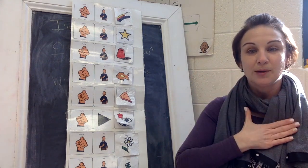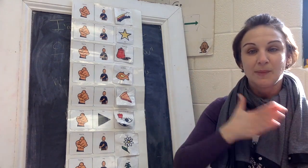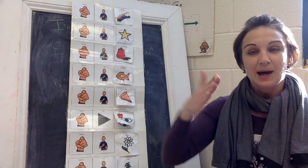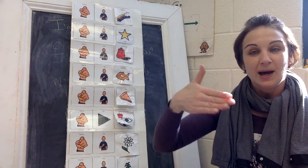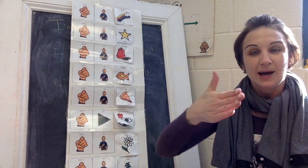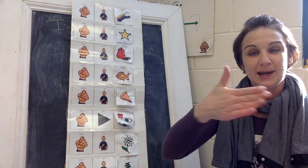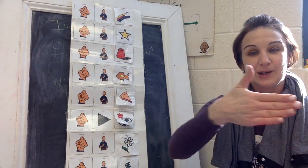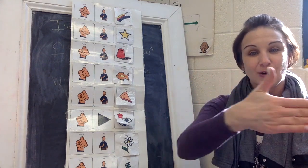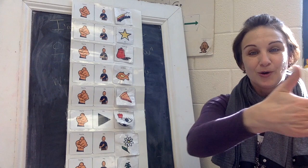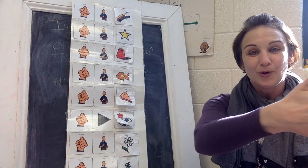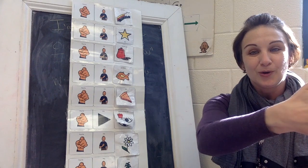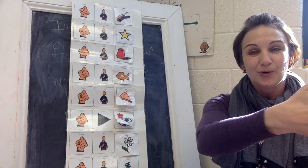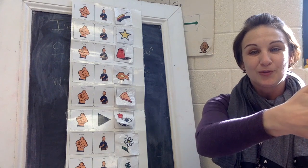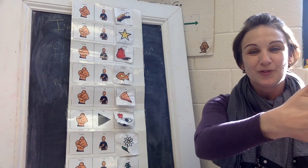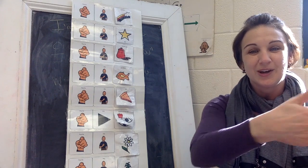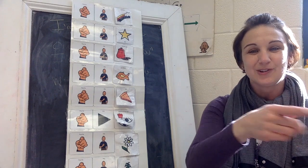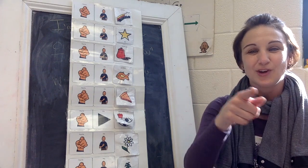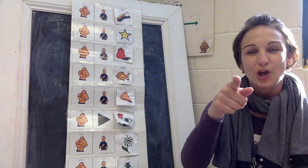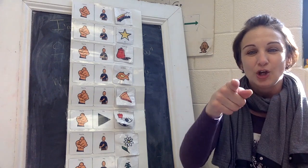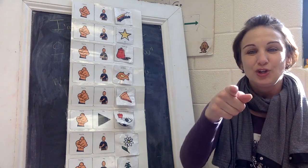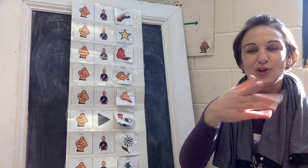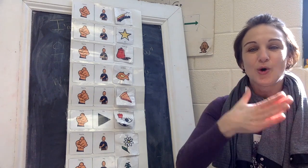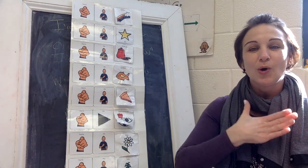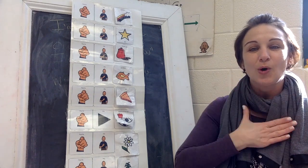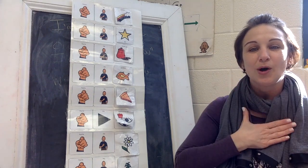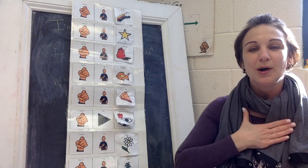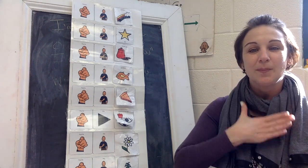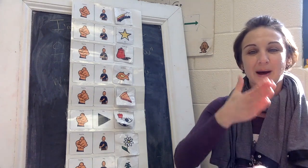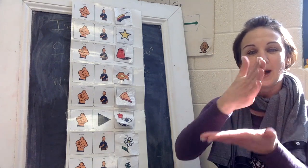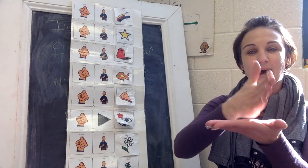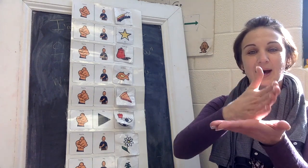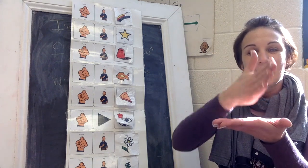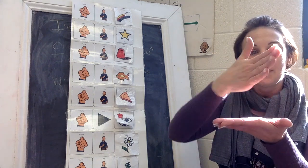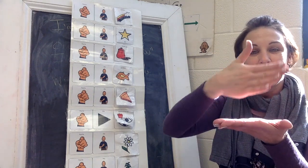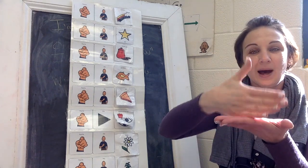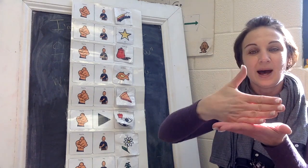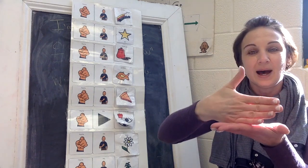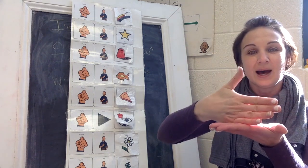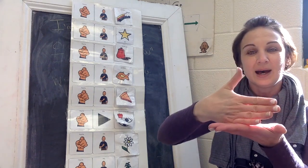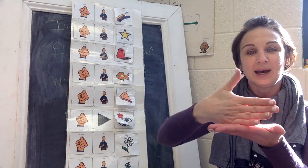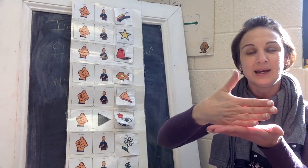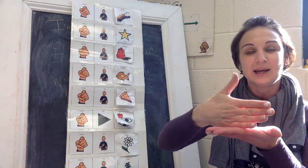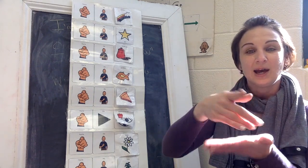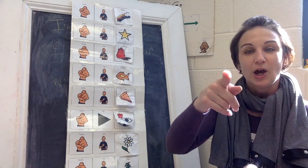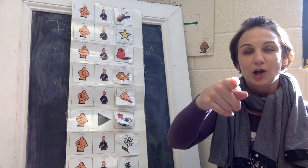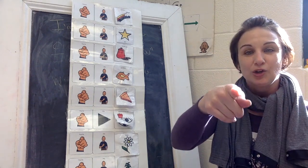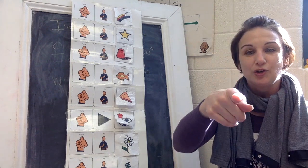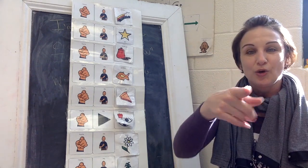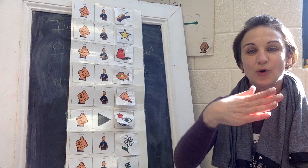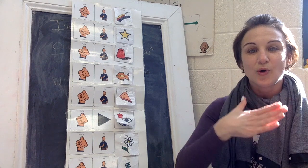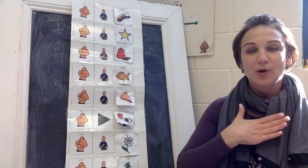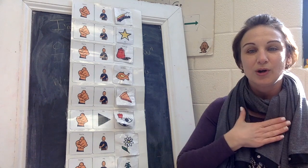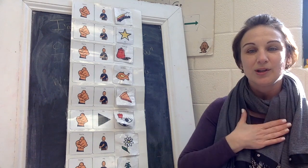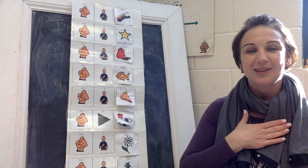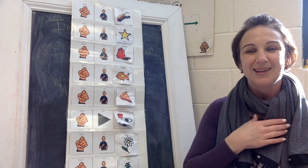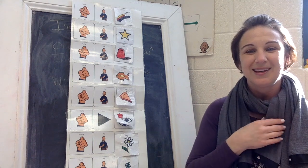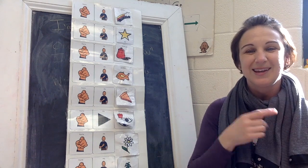my goldfish. You're my pie. You're the